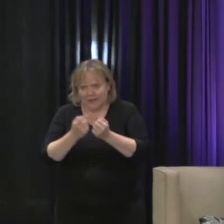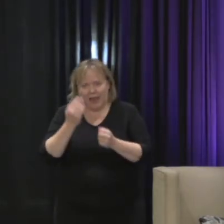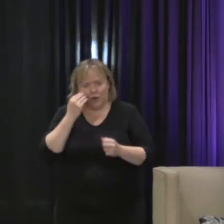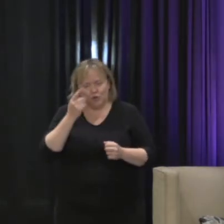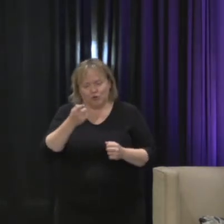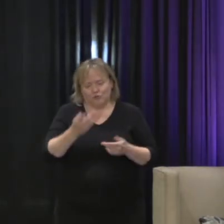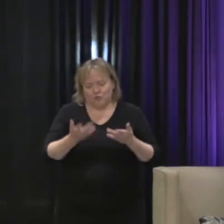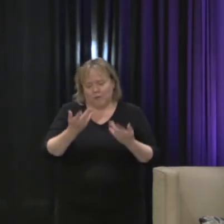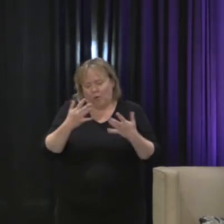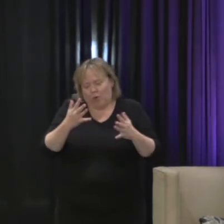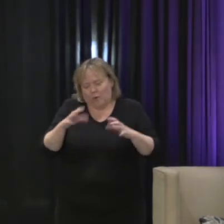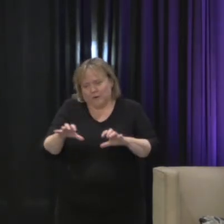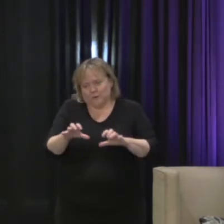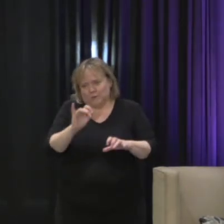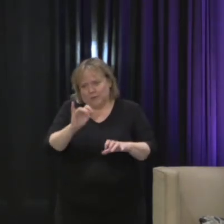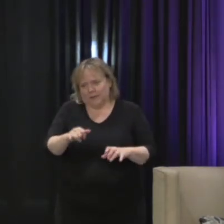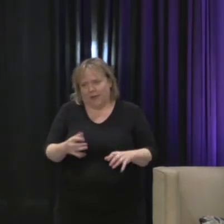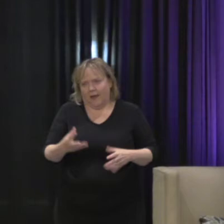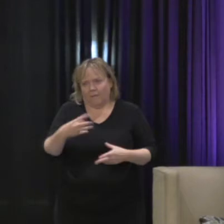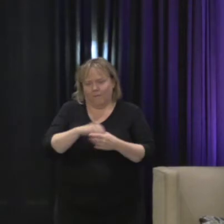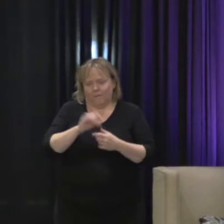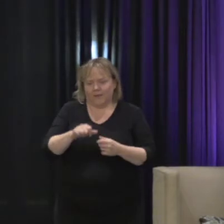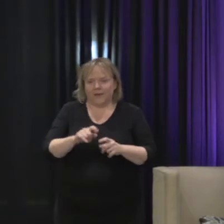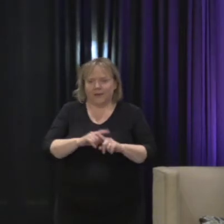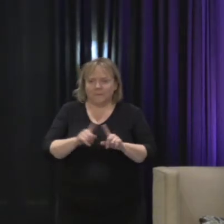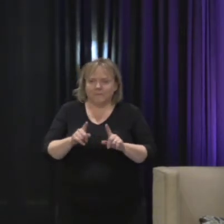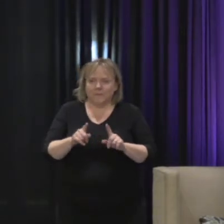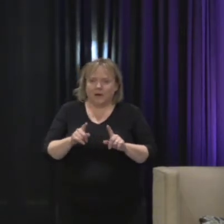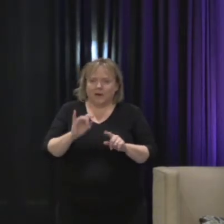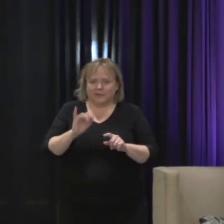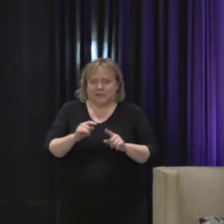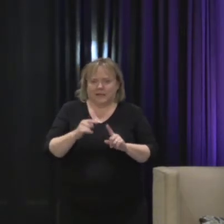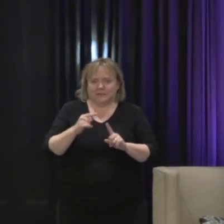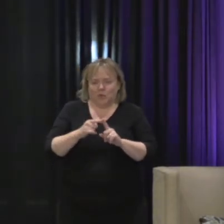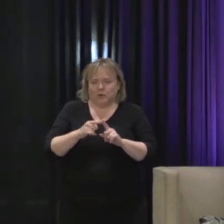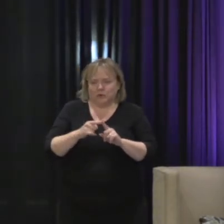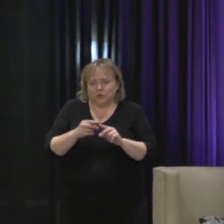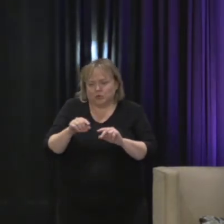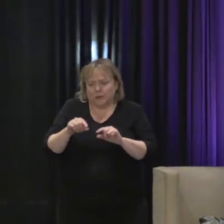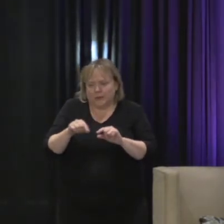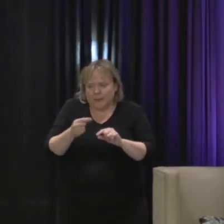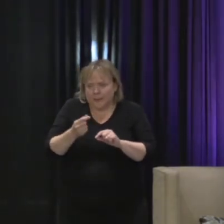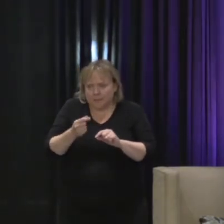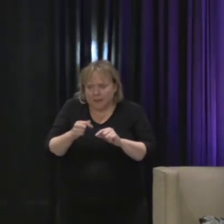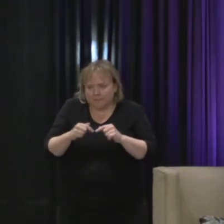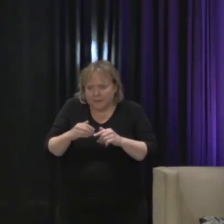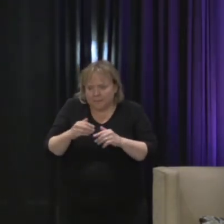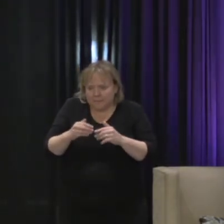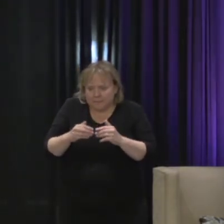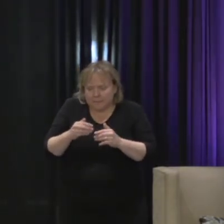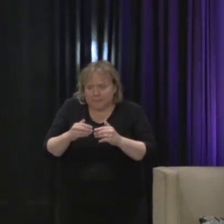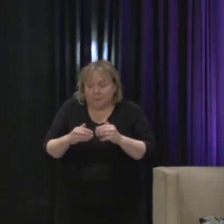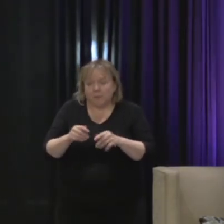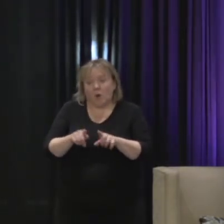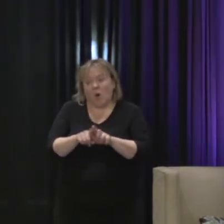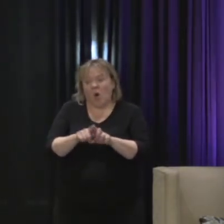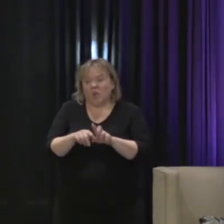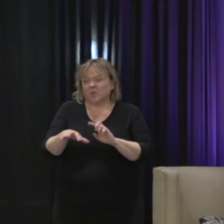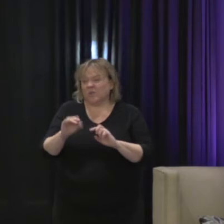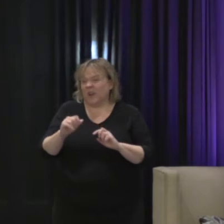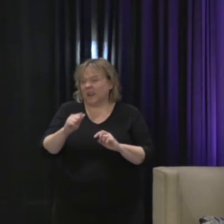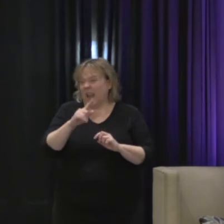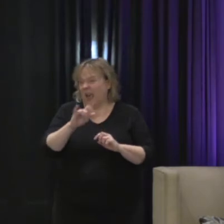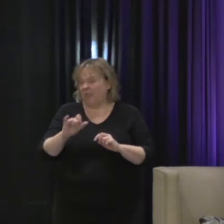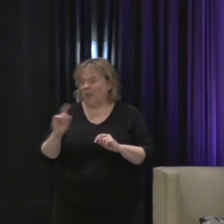anything you're not already doing, but kind of working incrementally, finding allies, even finding allies where you have like a